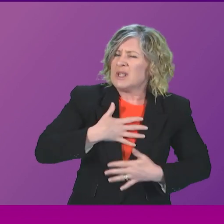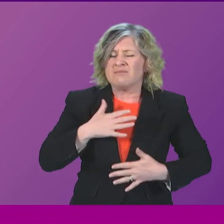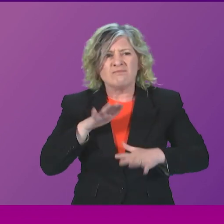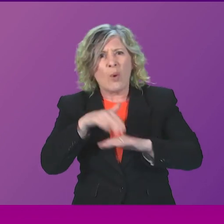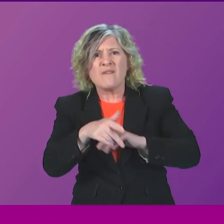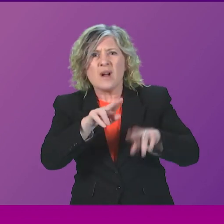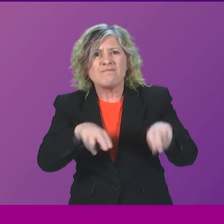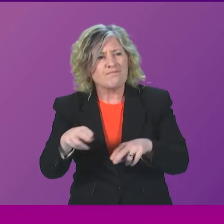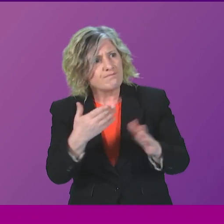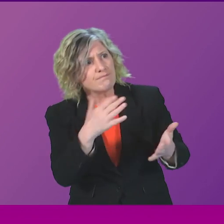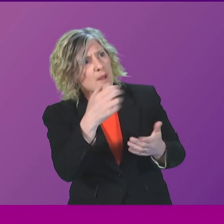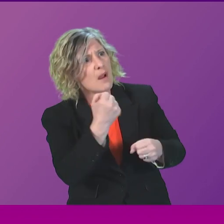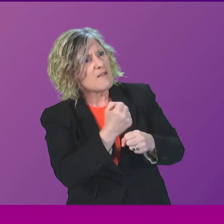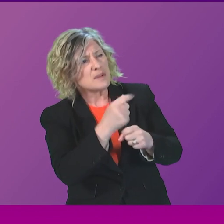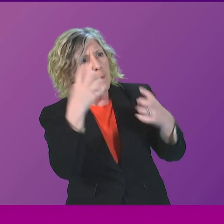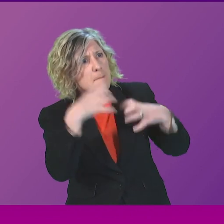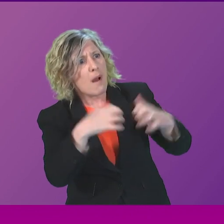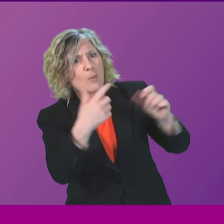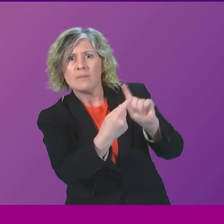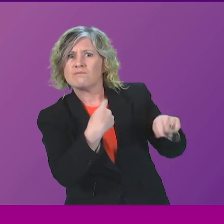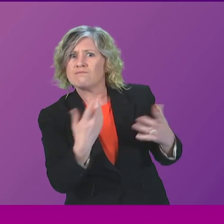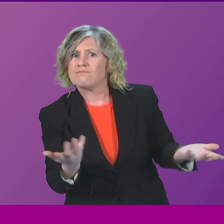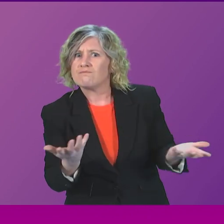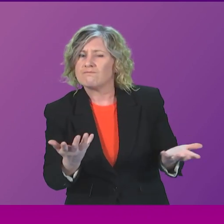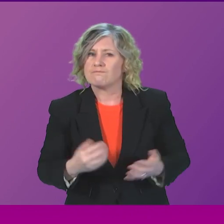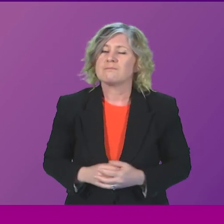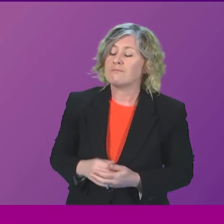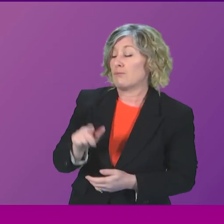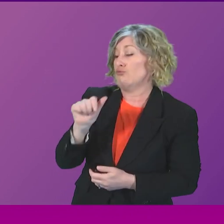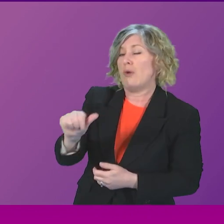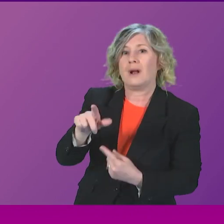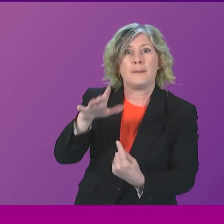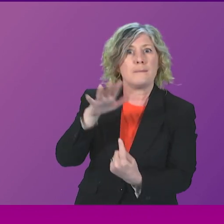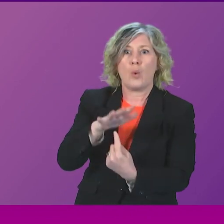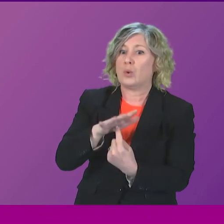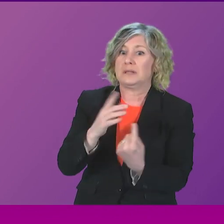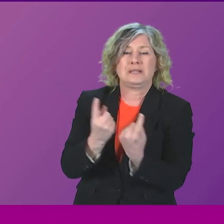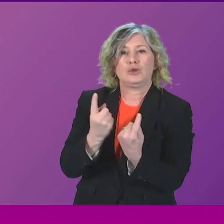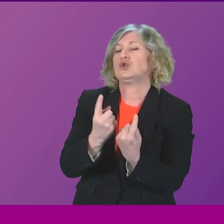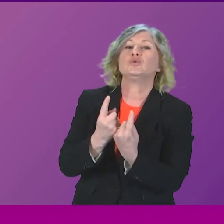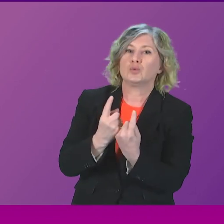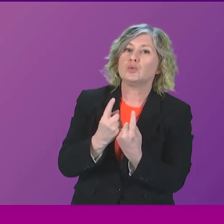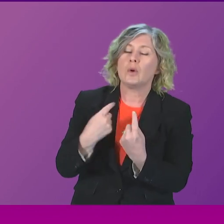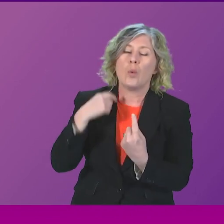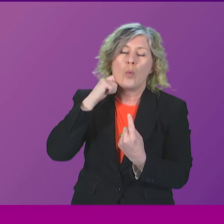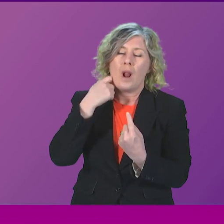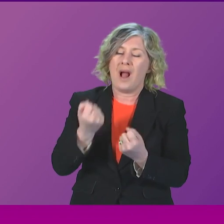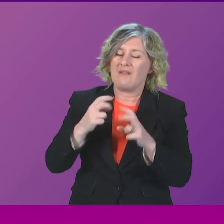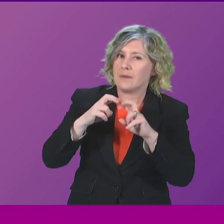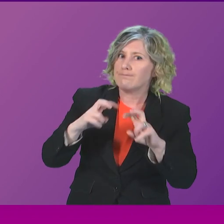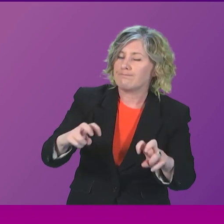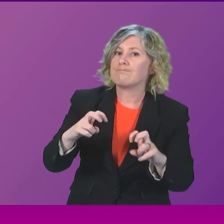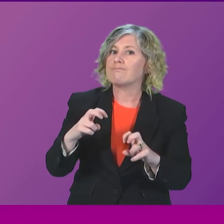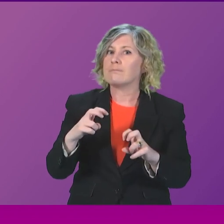parliament? First Minister. I can thank Anna Sarwa for raising what is an incredibly important issue, indeed. And he will be looking at and observing